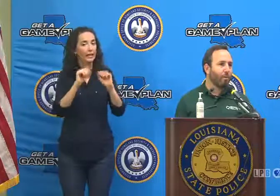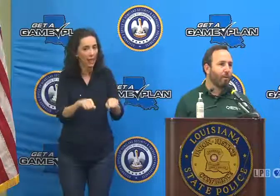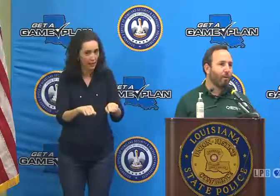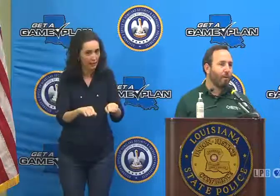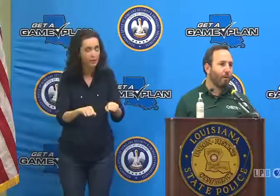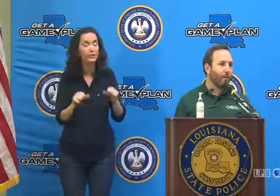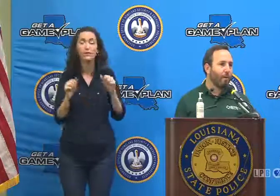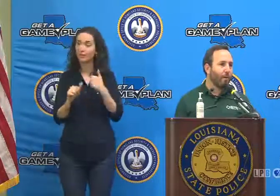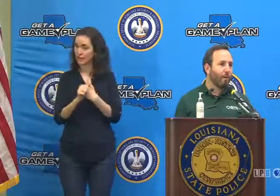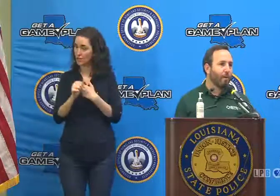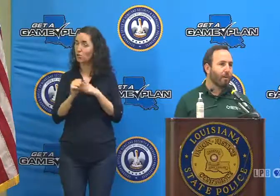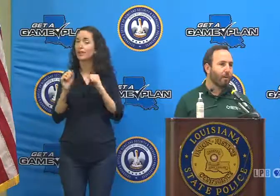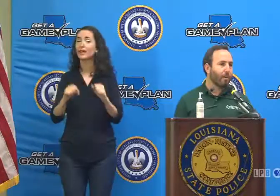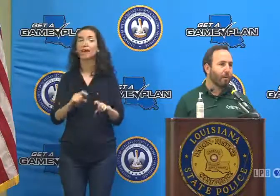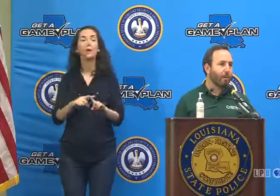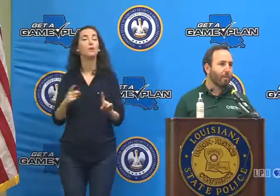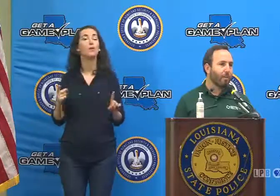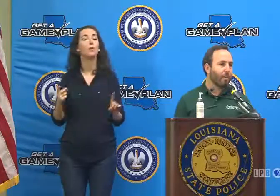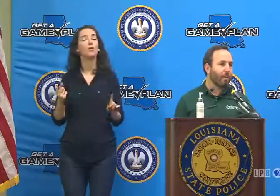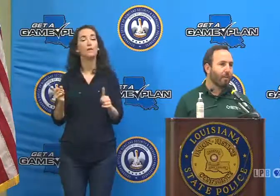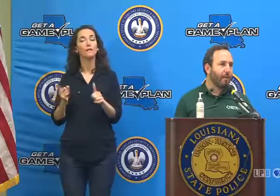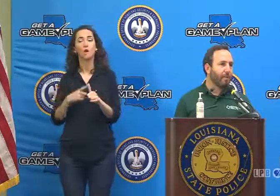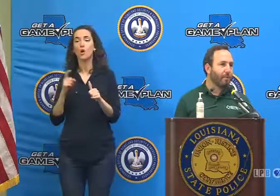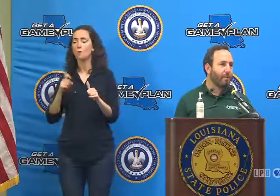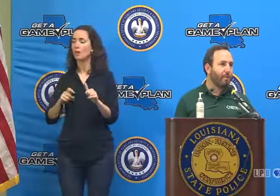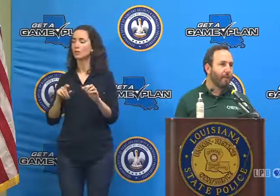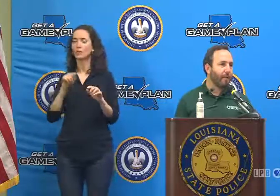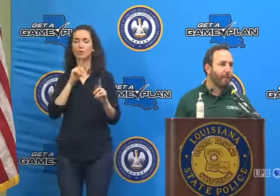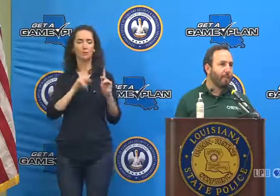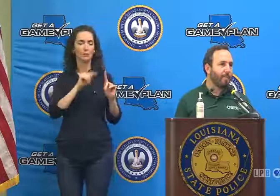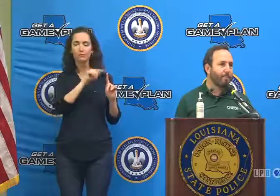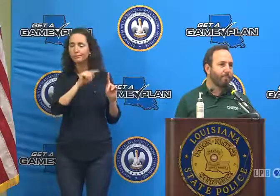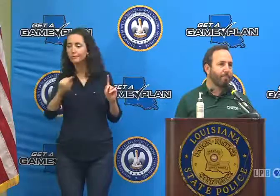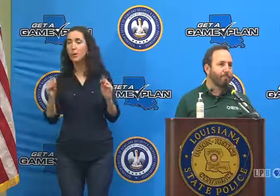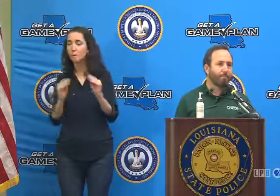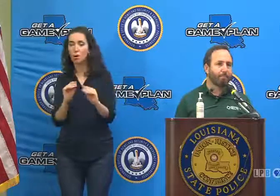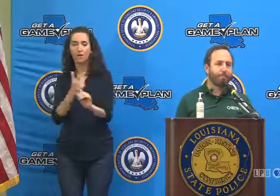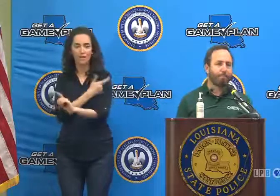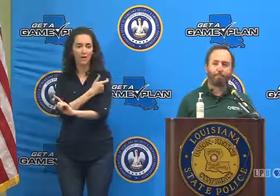get more of our relatives and neighbors vaccinated.